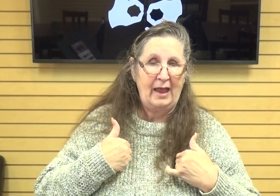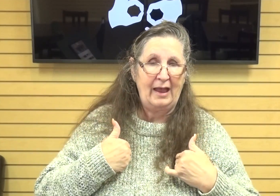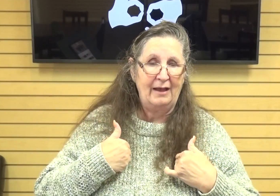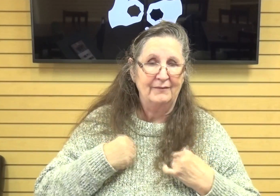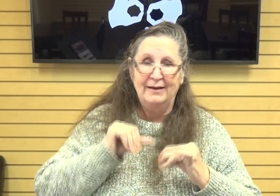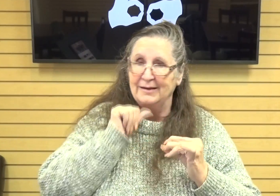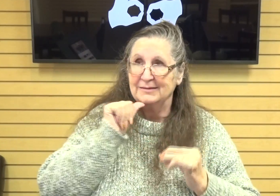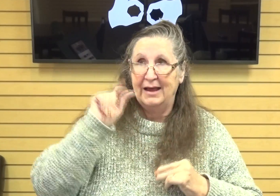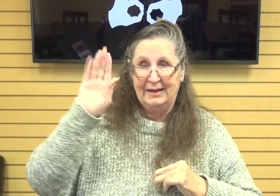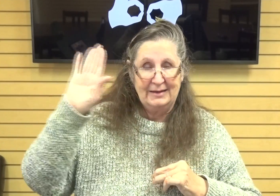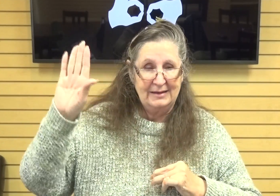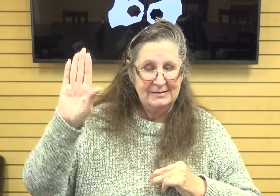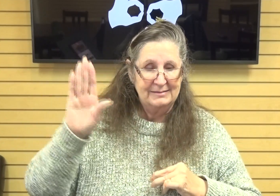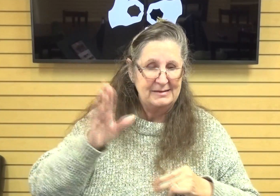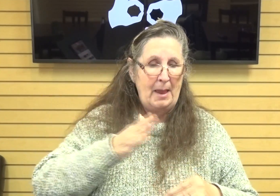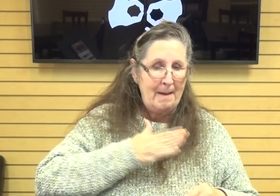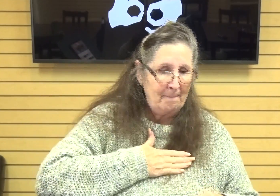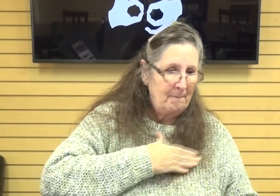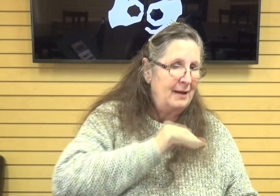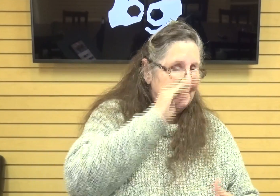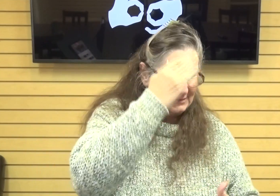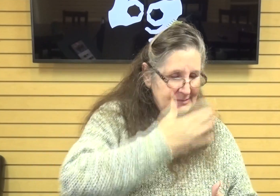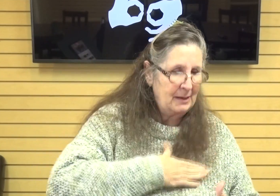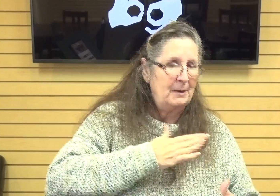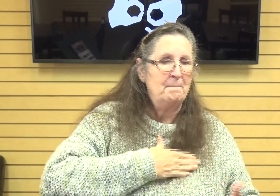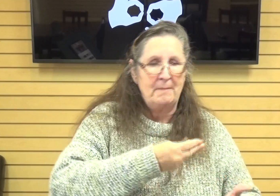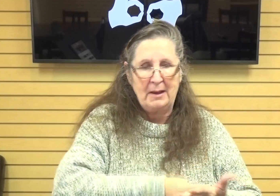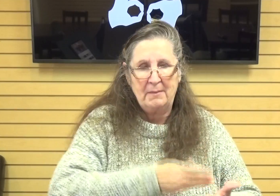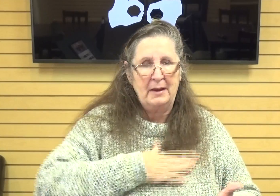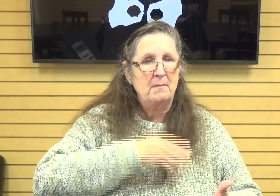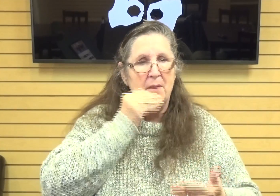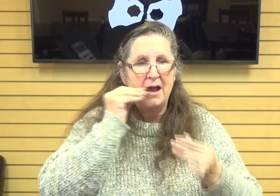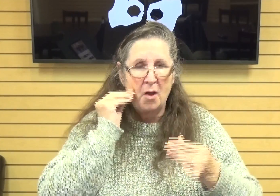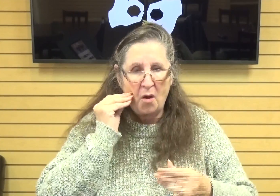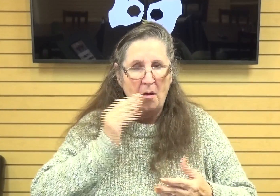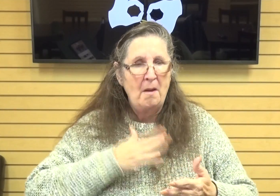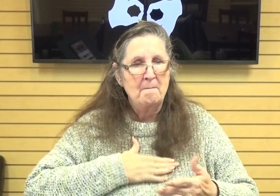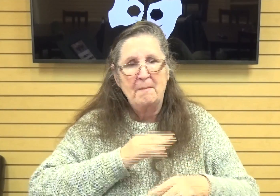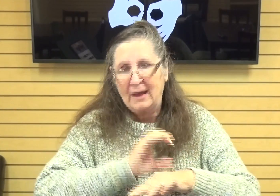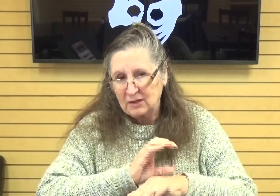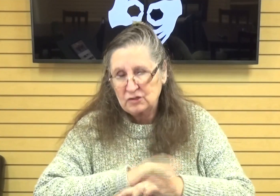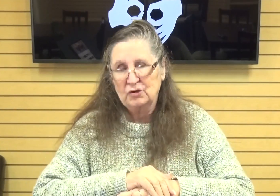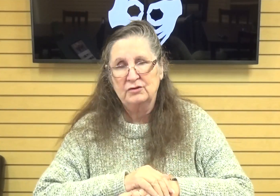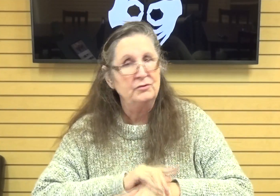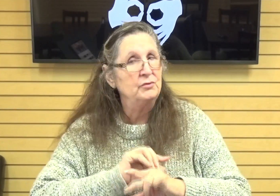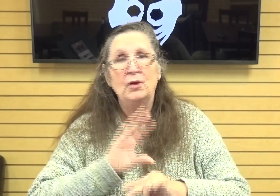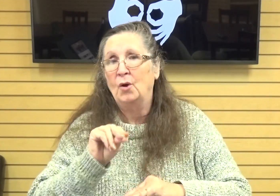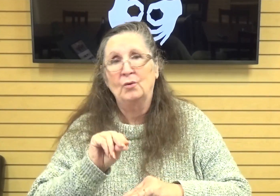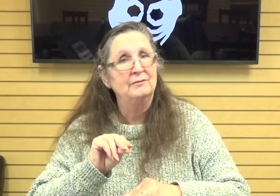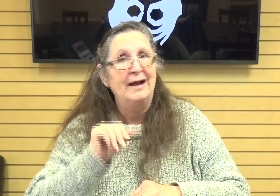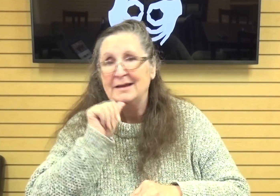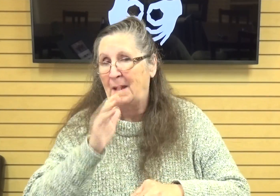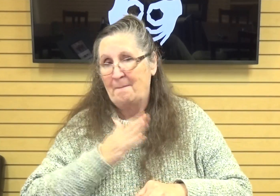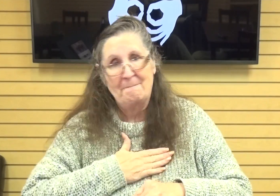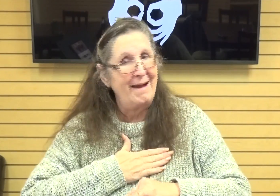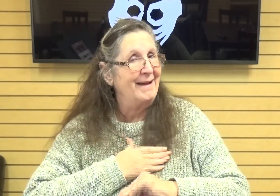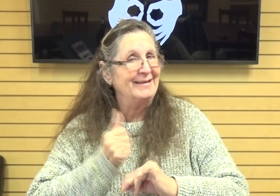this is my son this is my money this is my home this is my church no it's not my anything it's